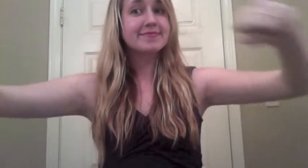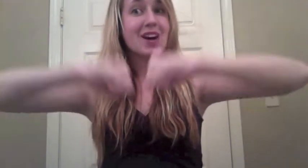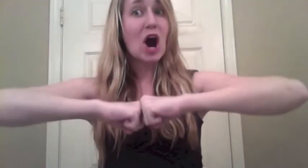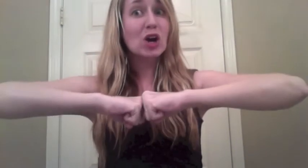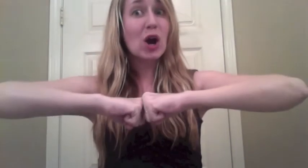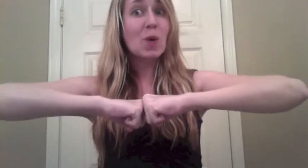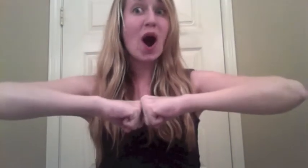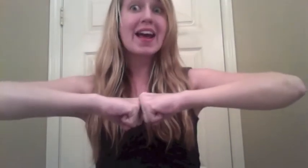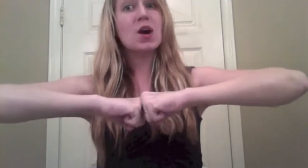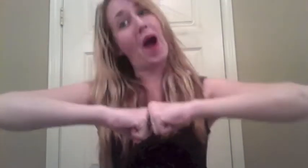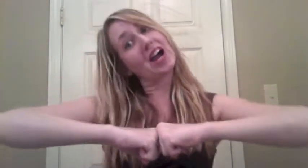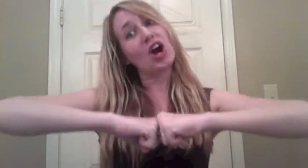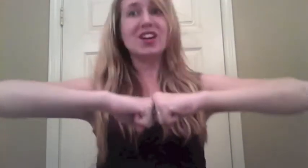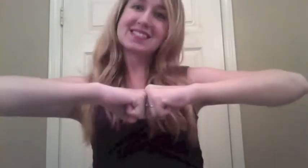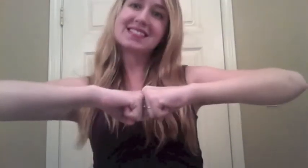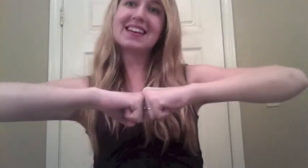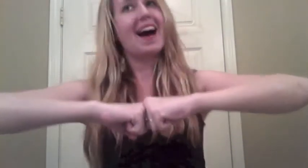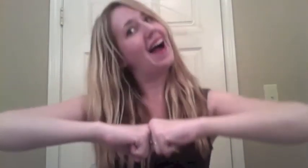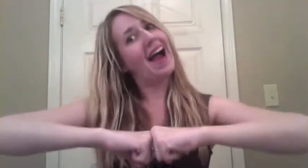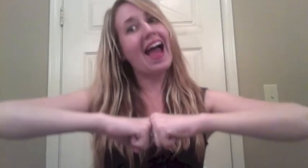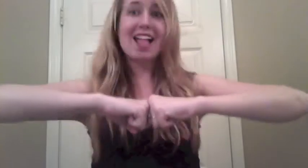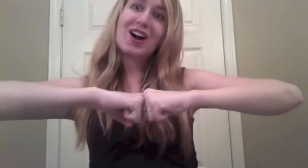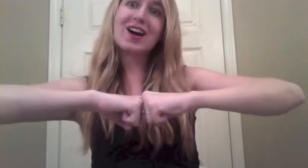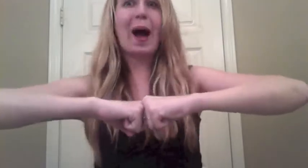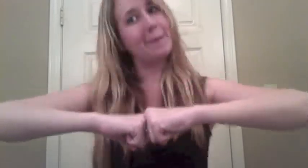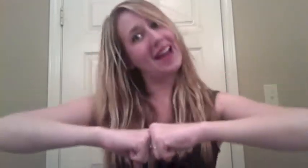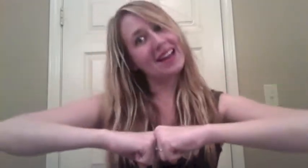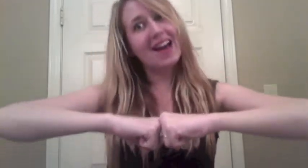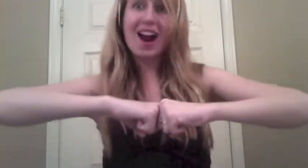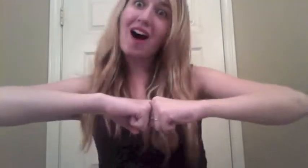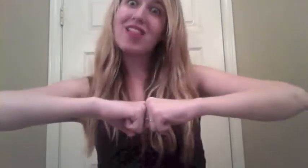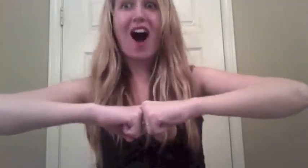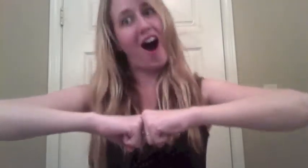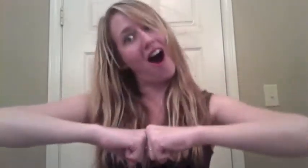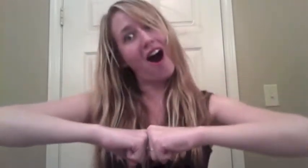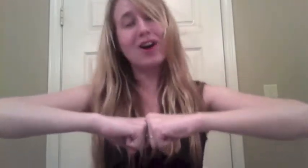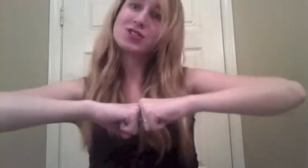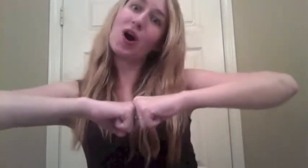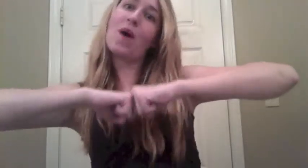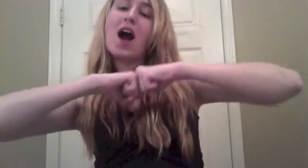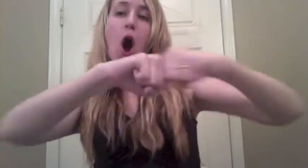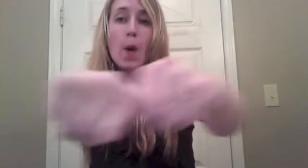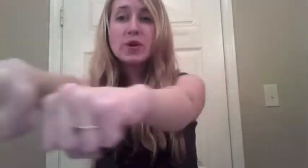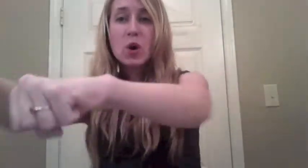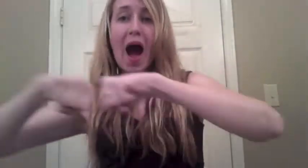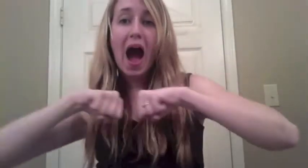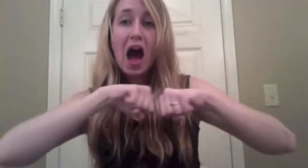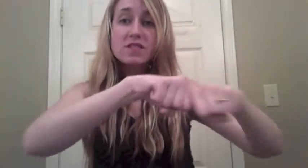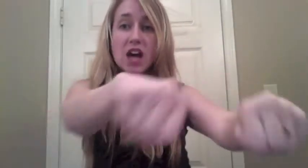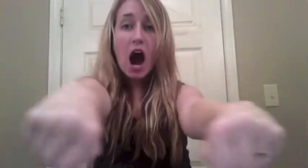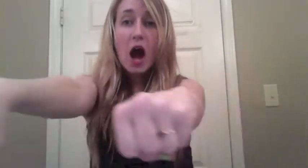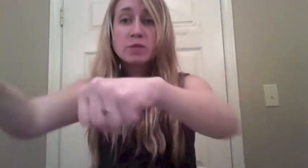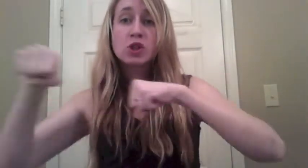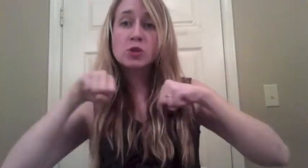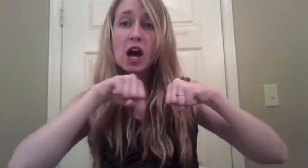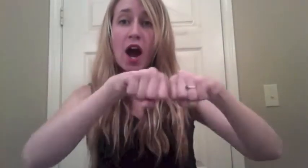Good morning, quackers! Hey look, I'm making a vlog, so I hope you have time to chat,